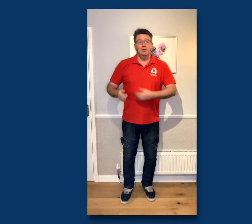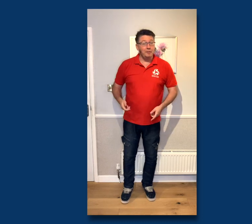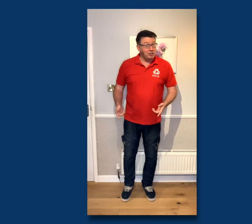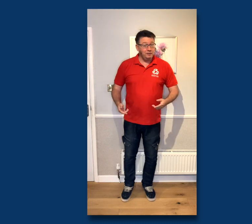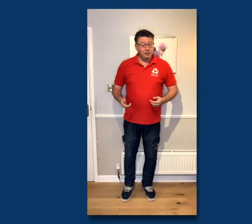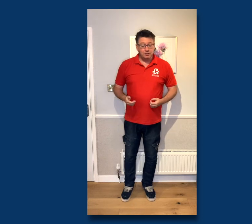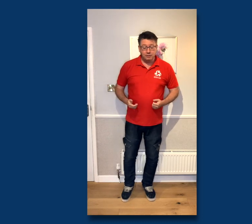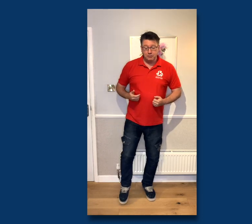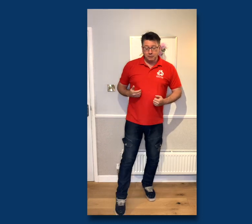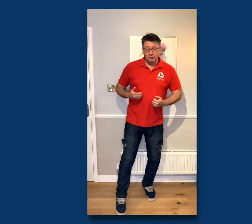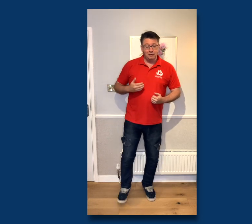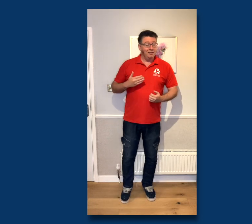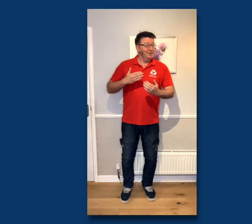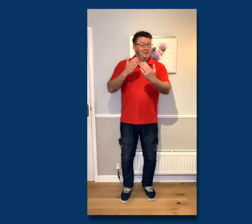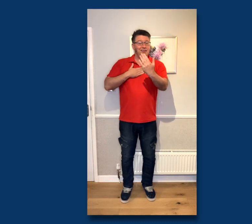Maybe change feet